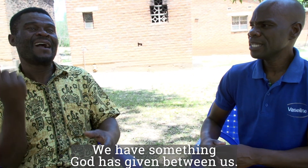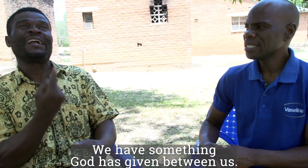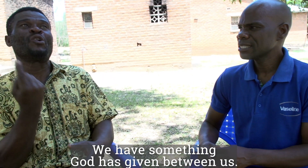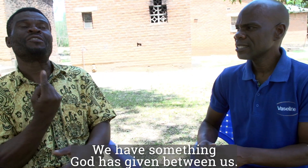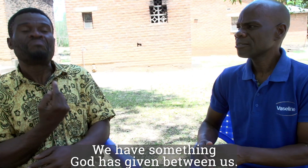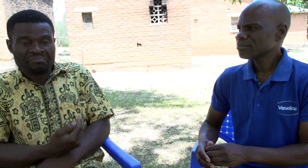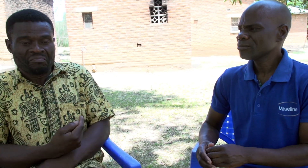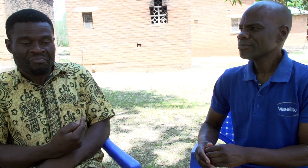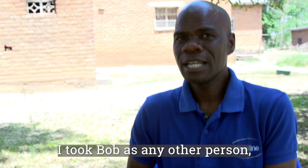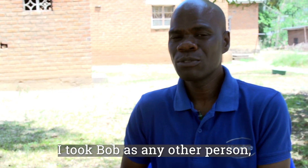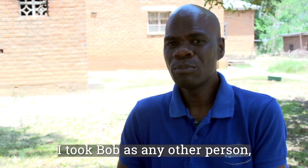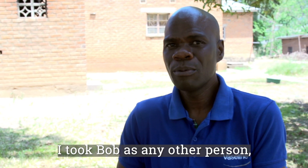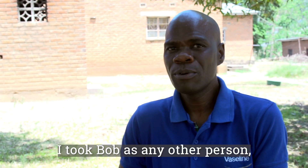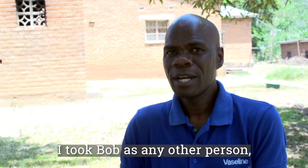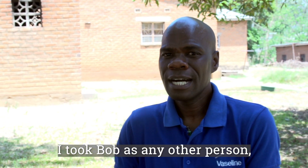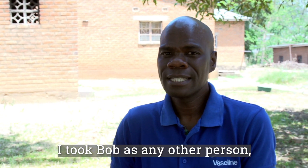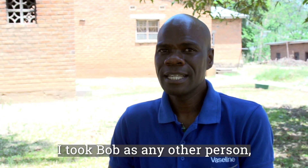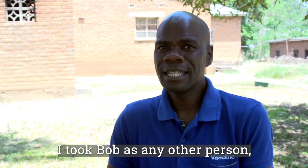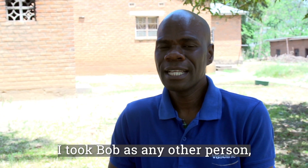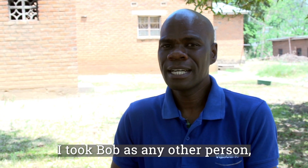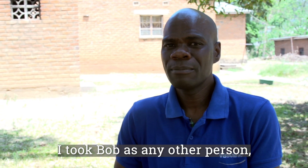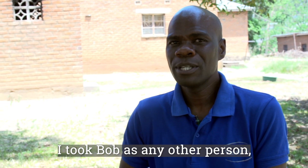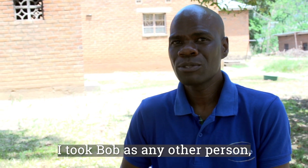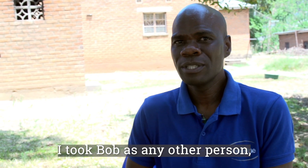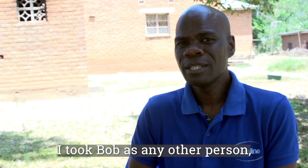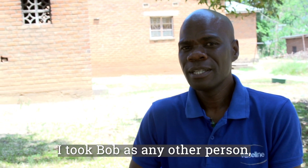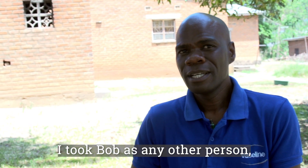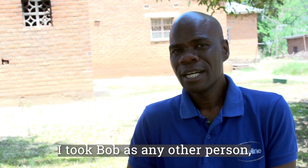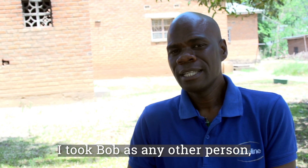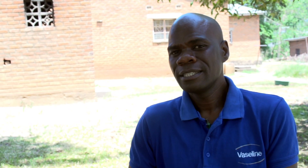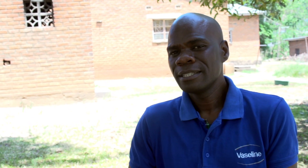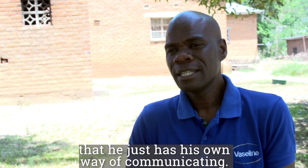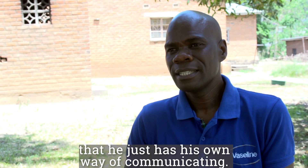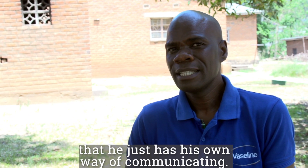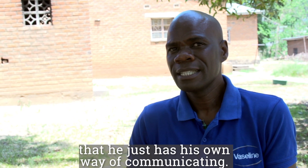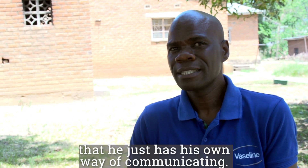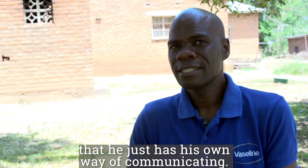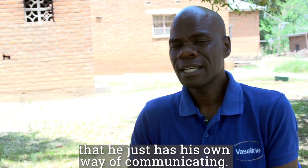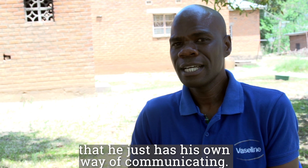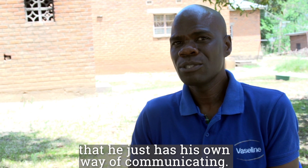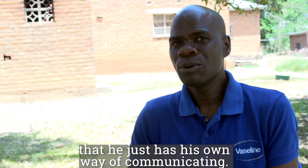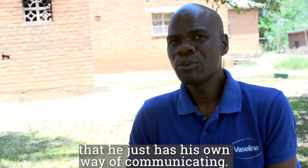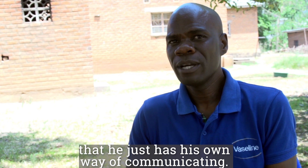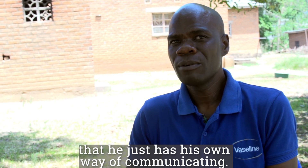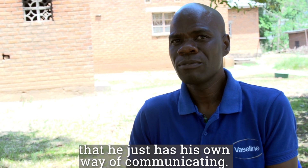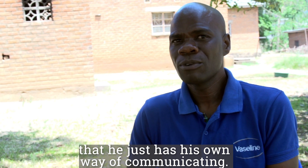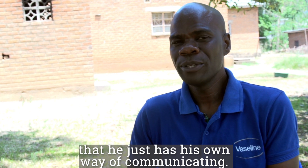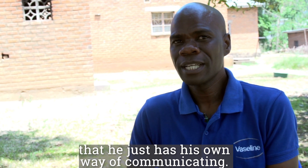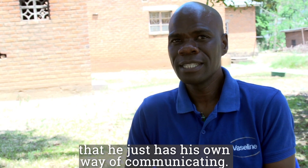us I took Bob as any other person and that he has his own way of communicating